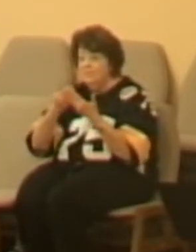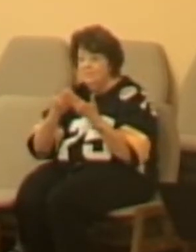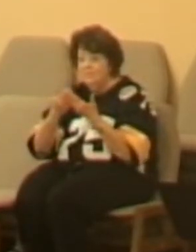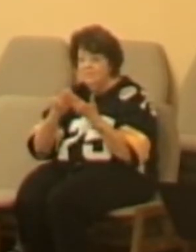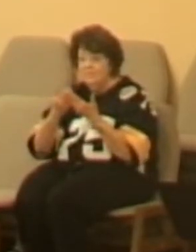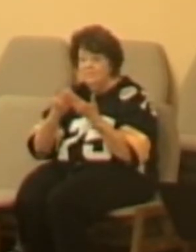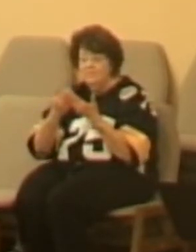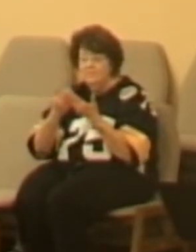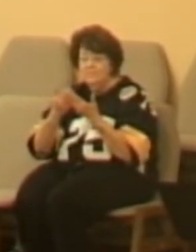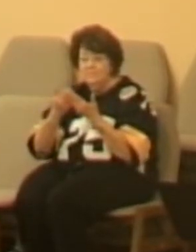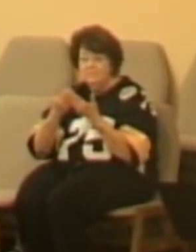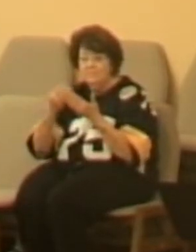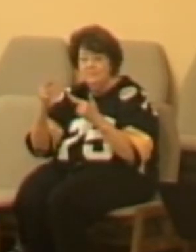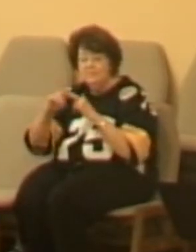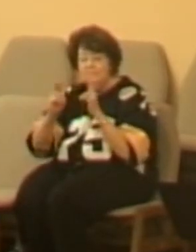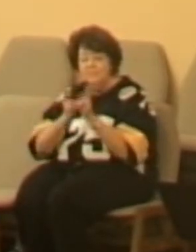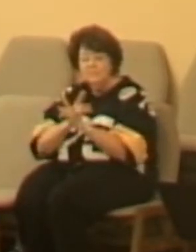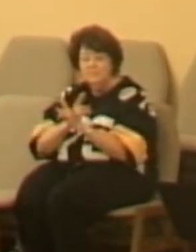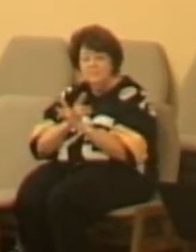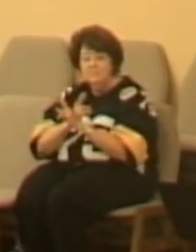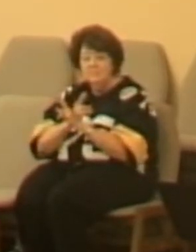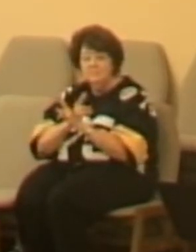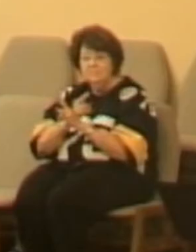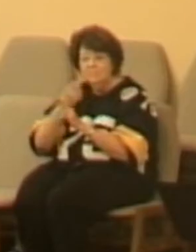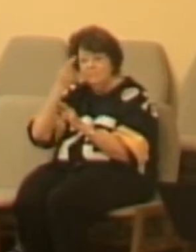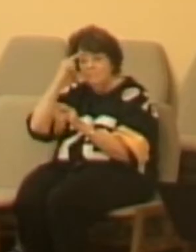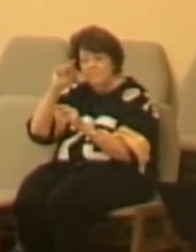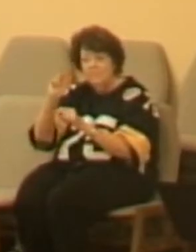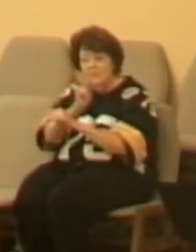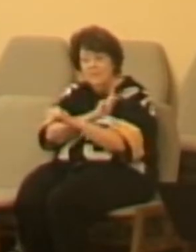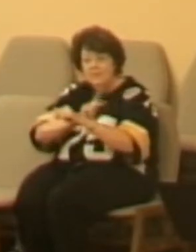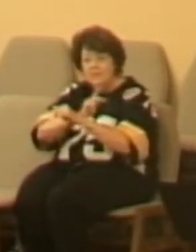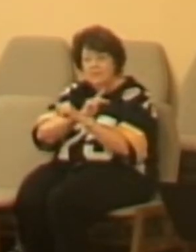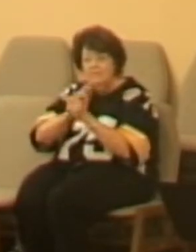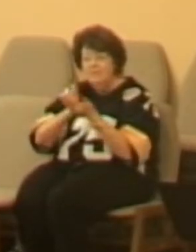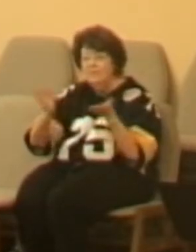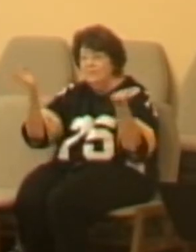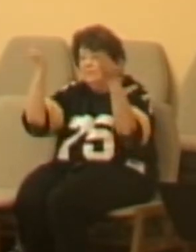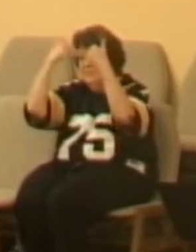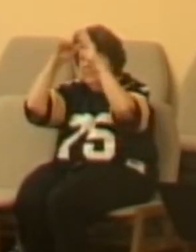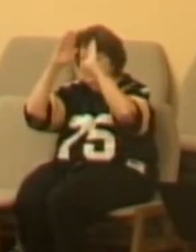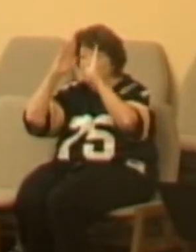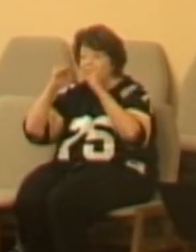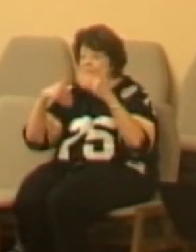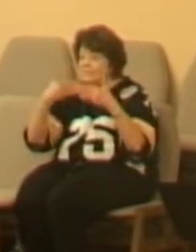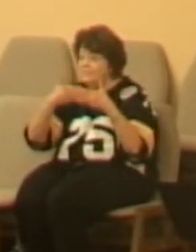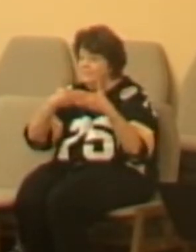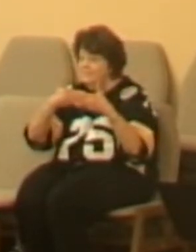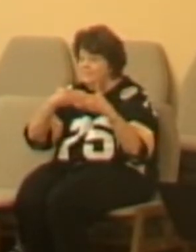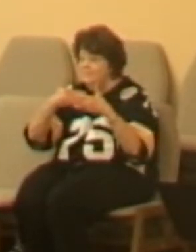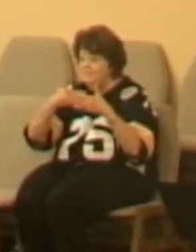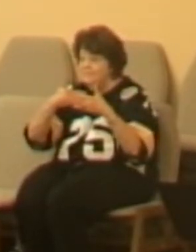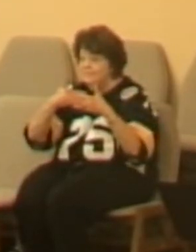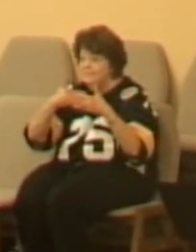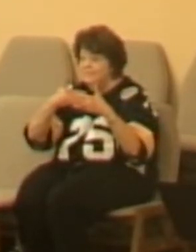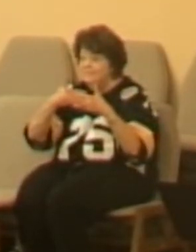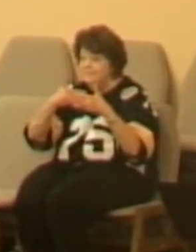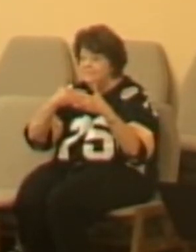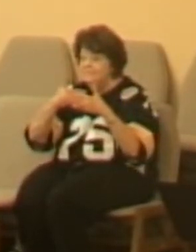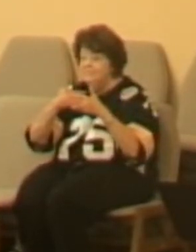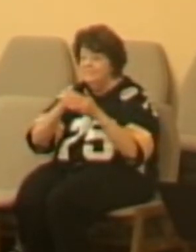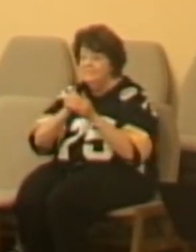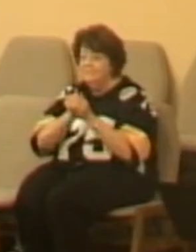repent, for the kingdom of heaven has come near?